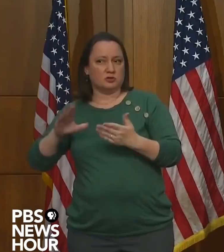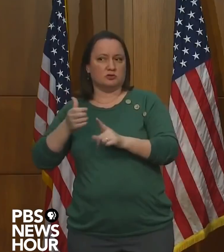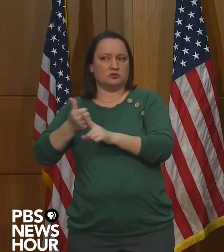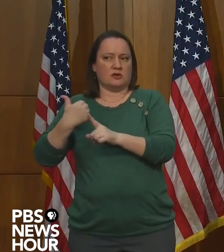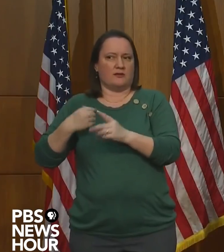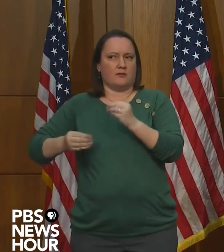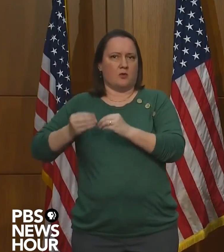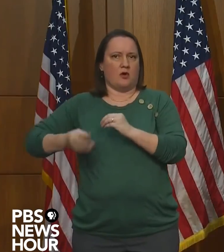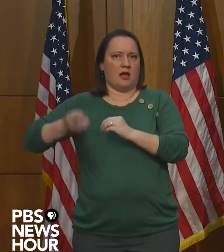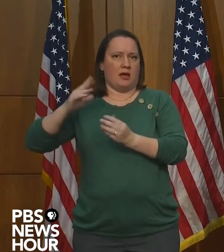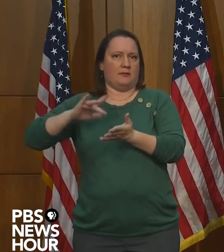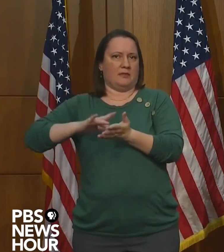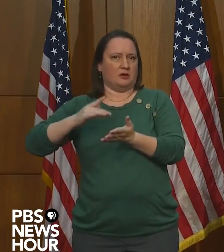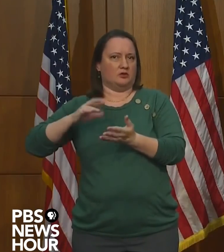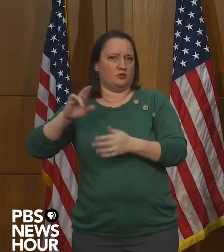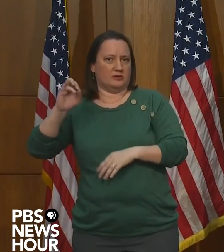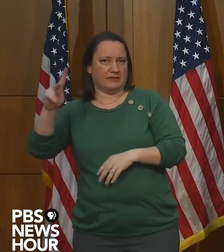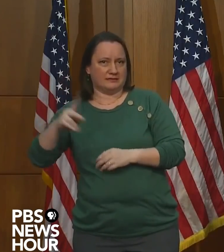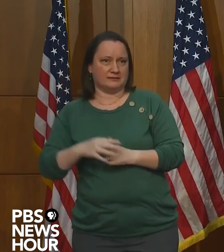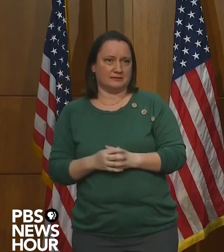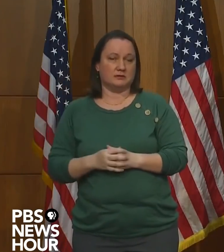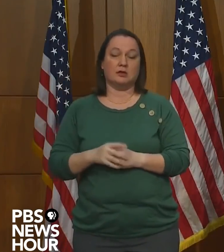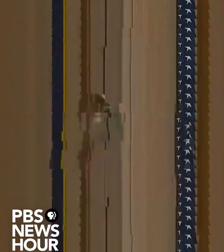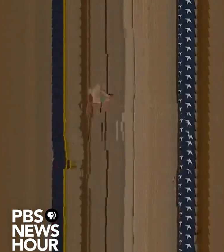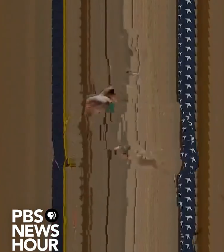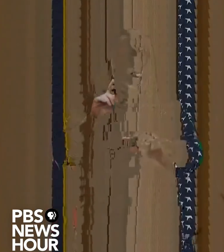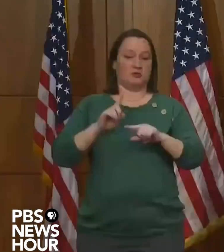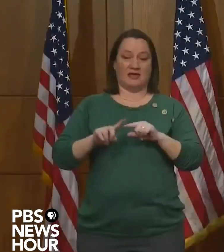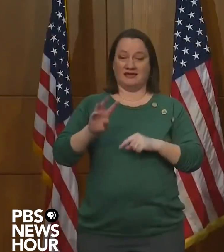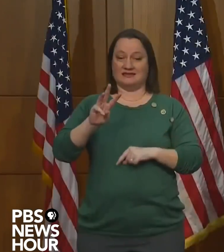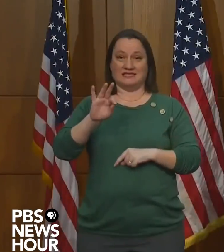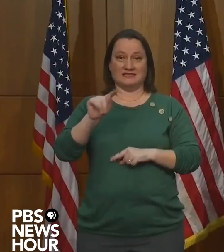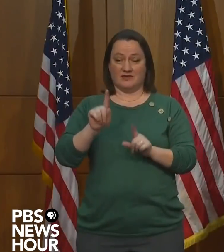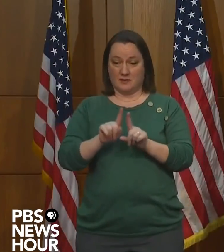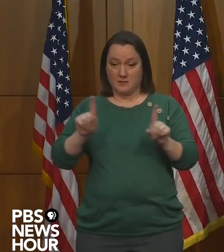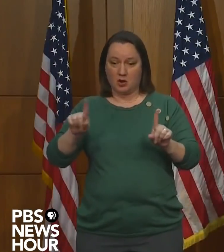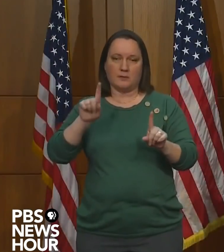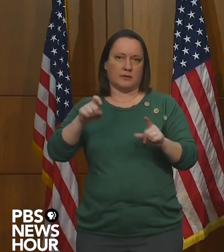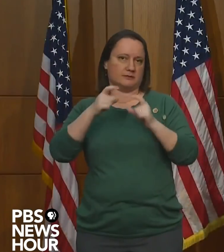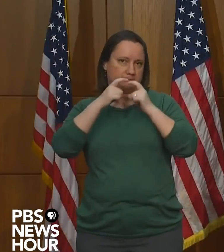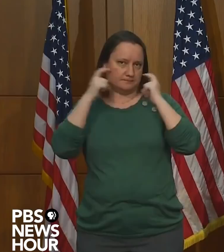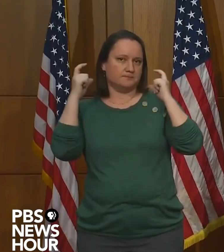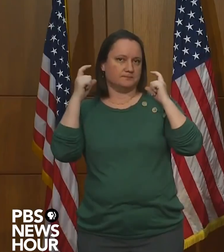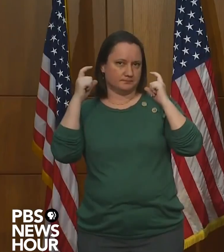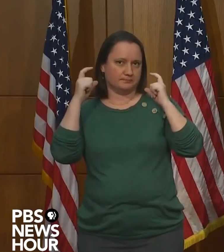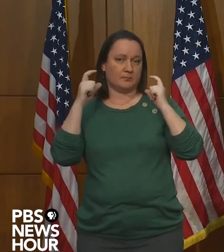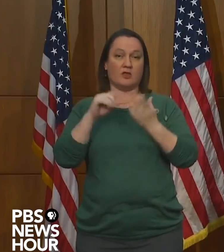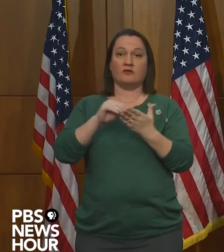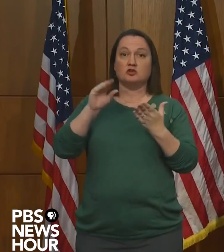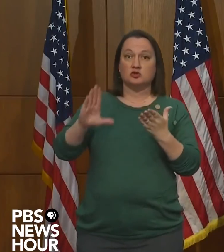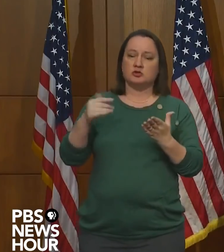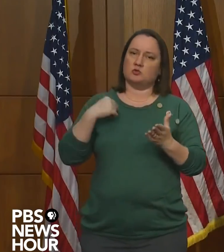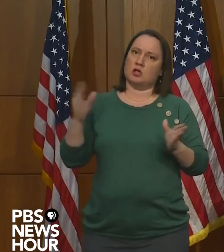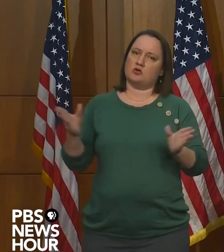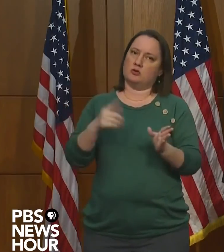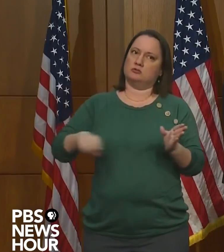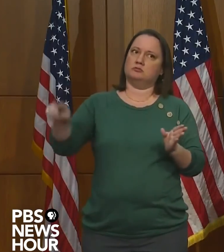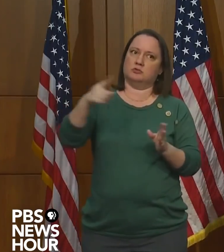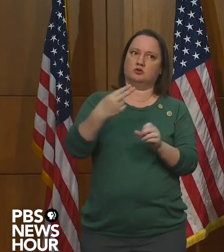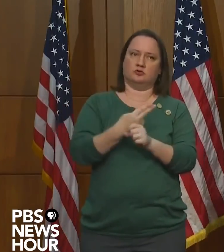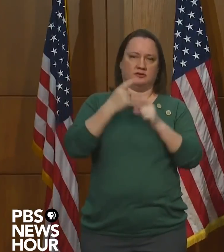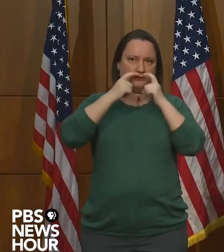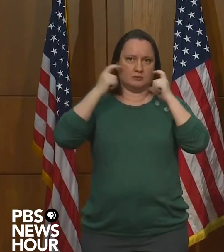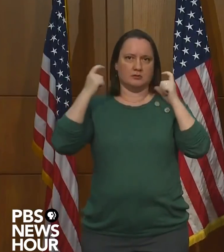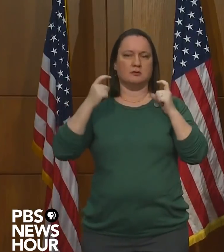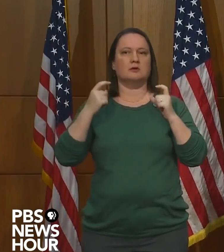staff is required when six-foot social distancing cannot be maintained. For students, face coverings are encouraged, but not